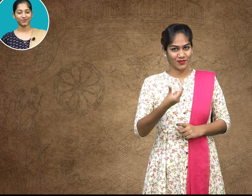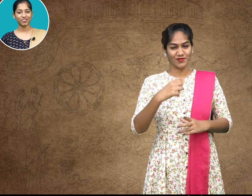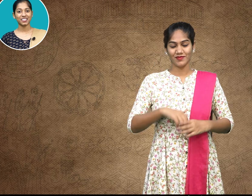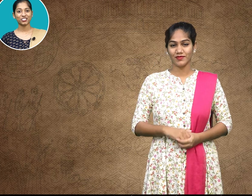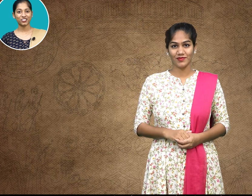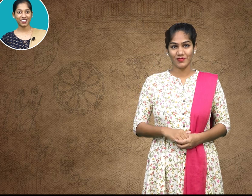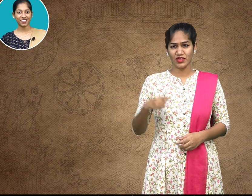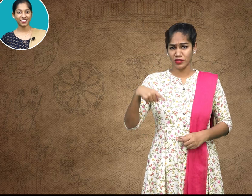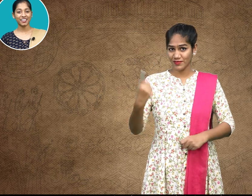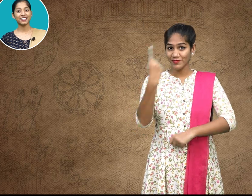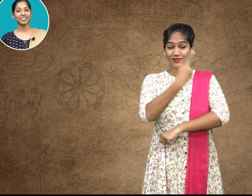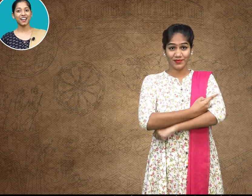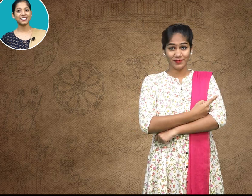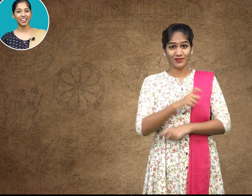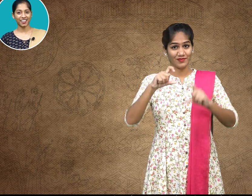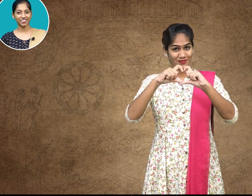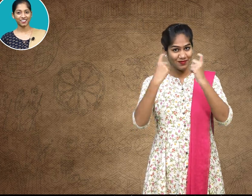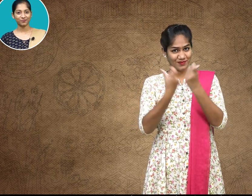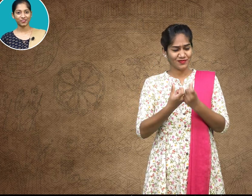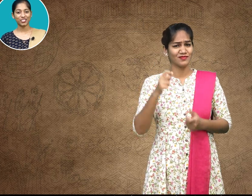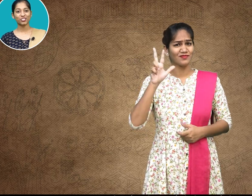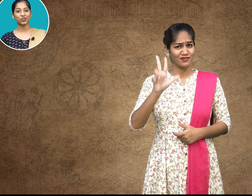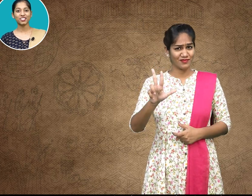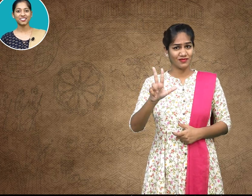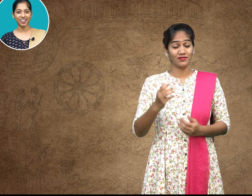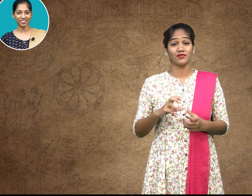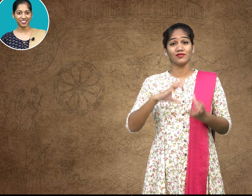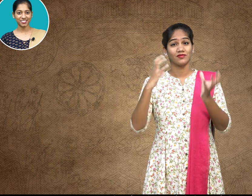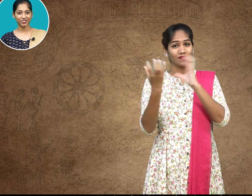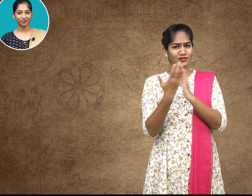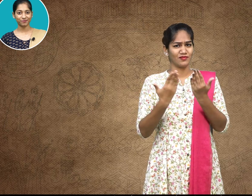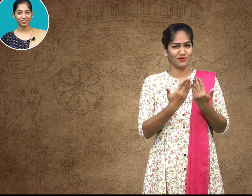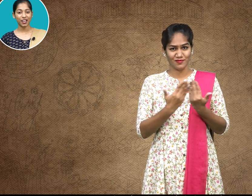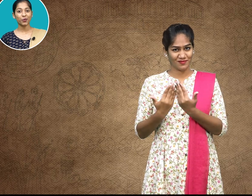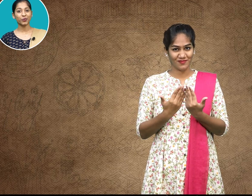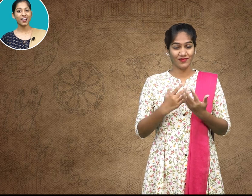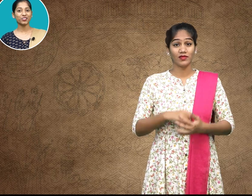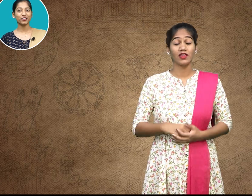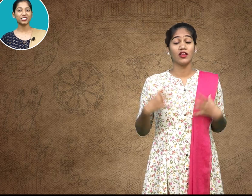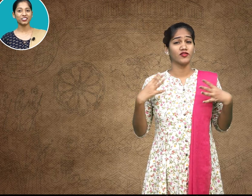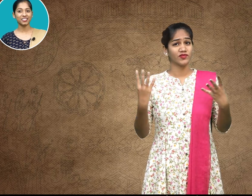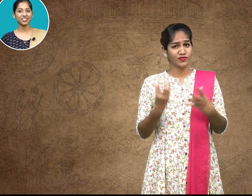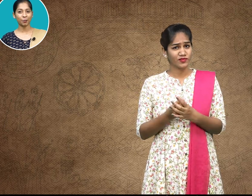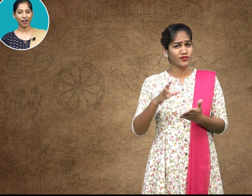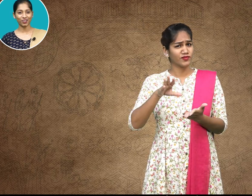today in class 8 social studies we are going to learn about